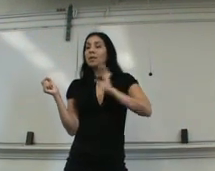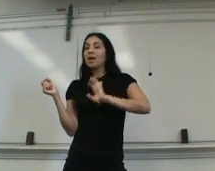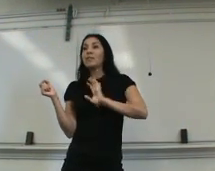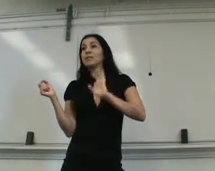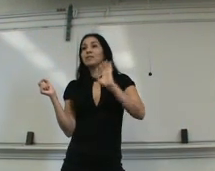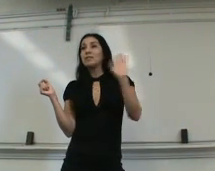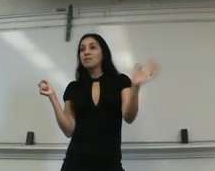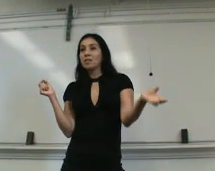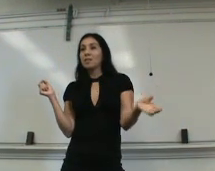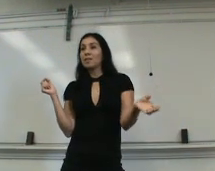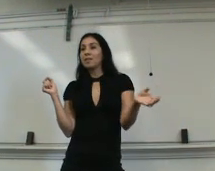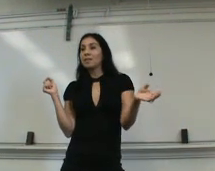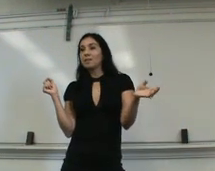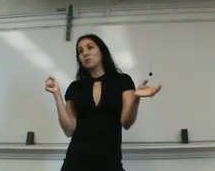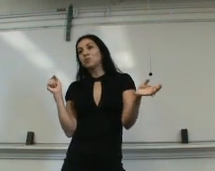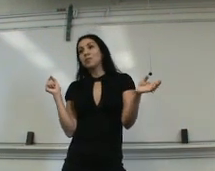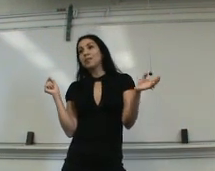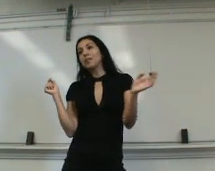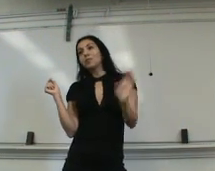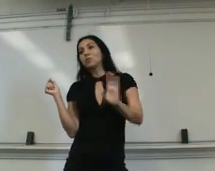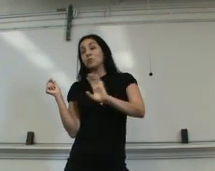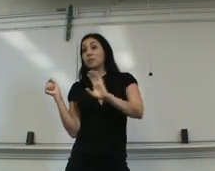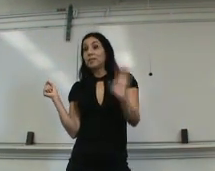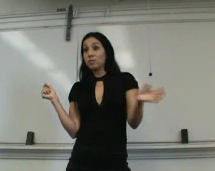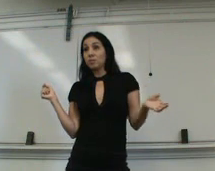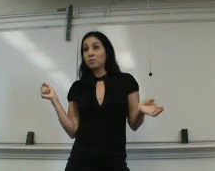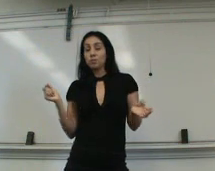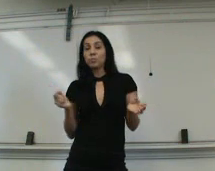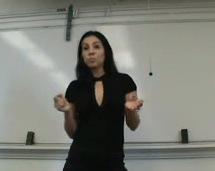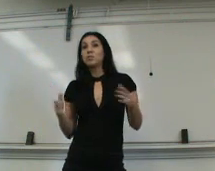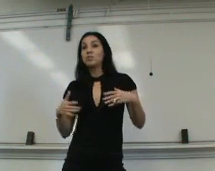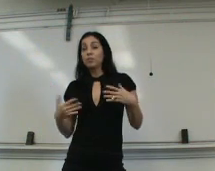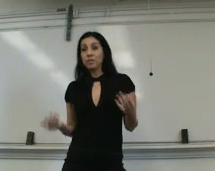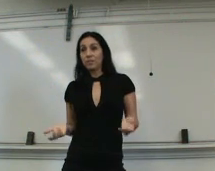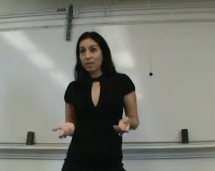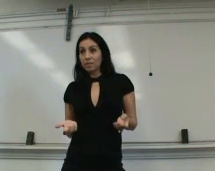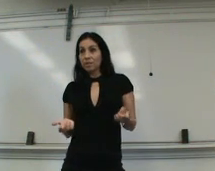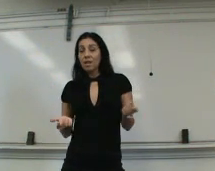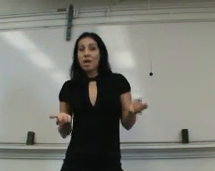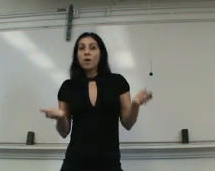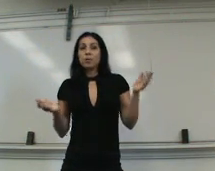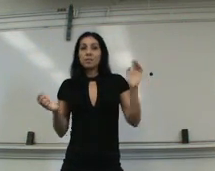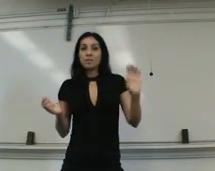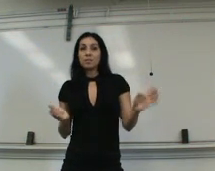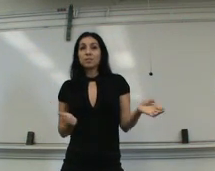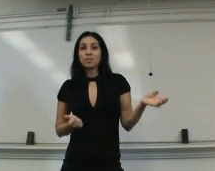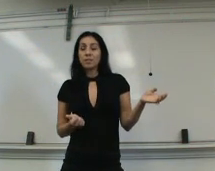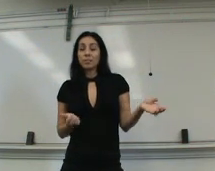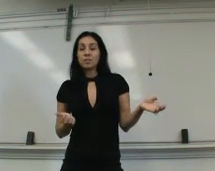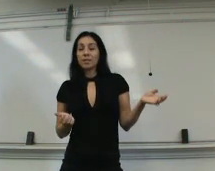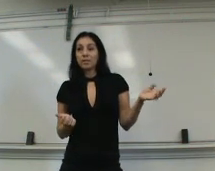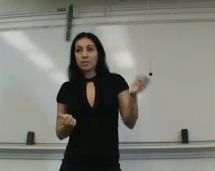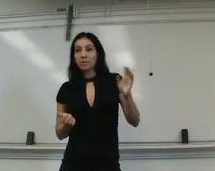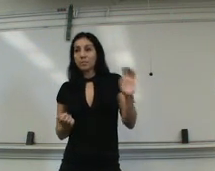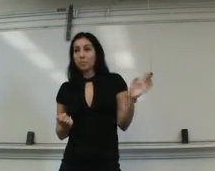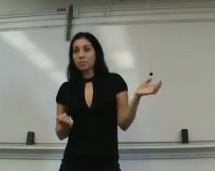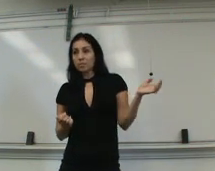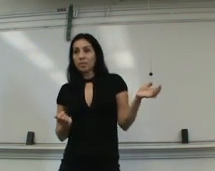they have, like, a DJ and good thing. Like, it's a really fun job to do, but it's really fun. But, at the same time, it's, like, a big responsibility.